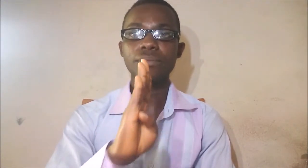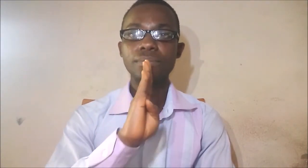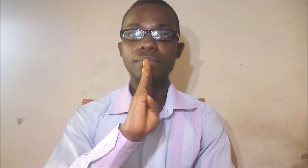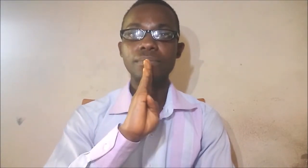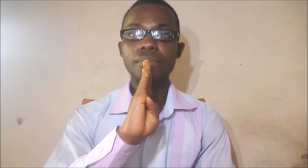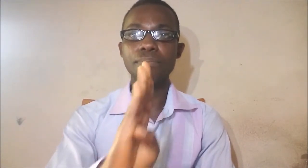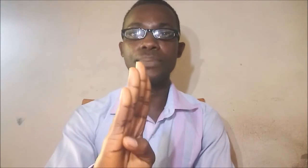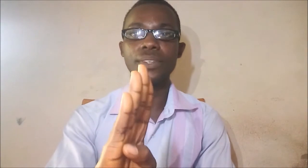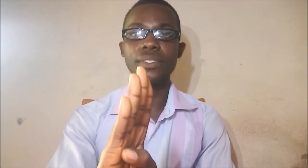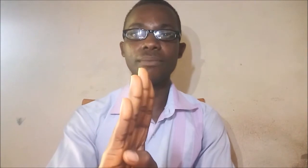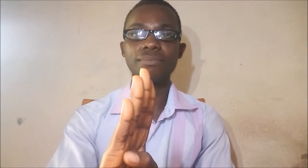B, B.